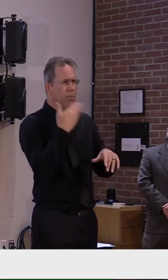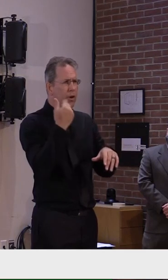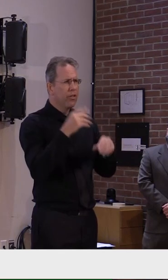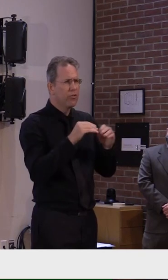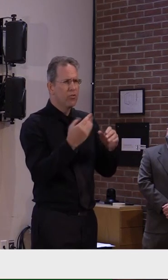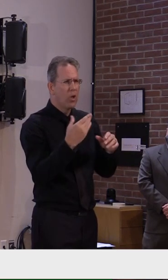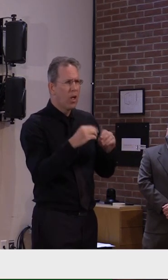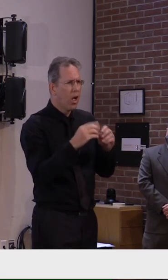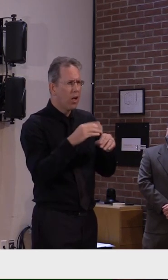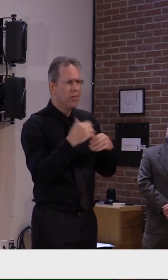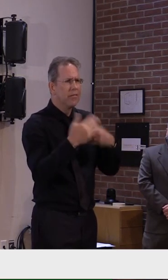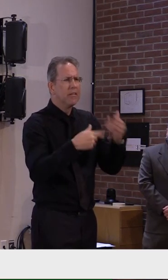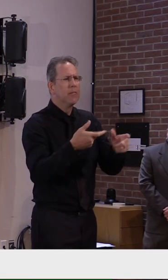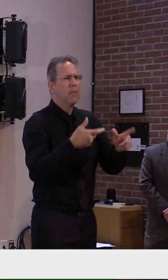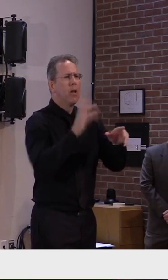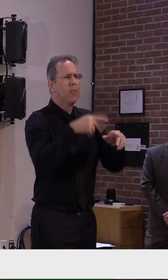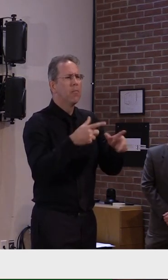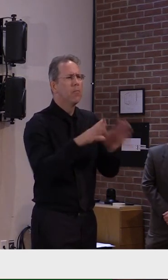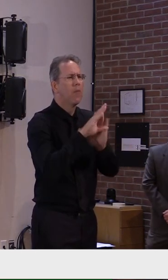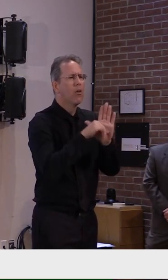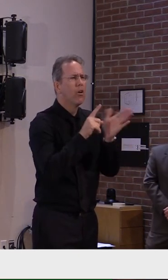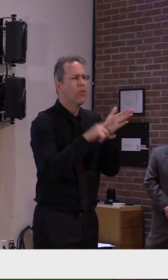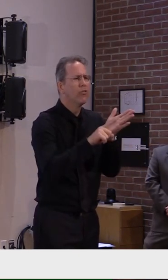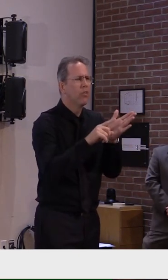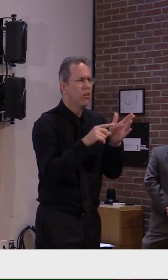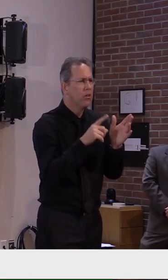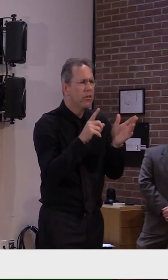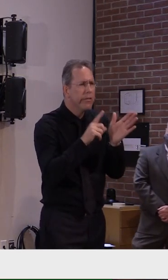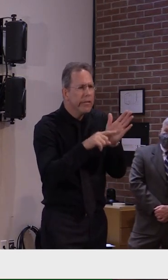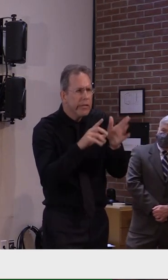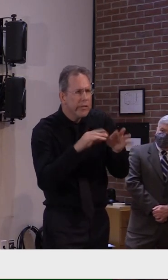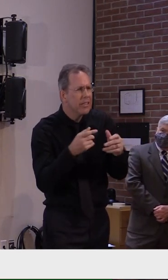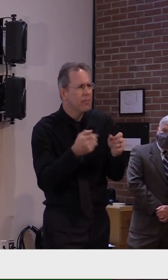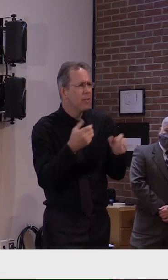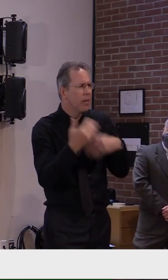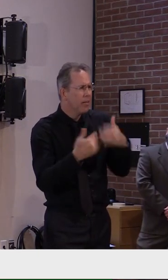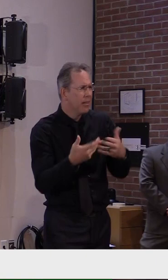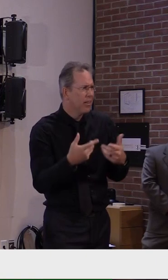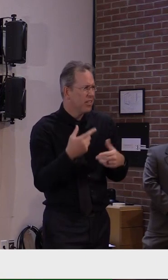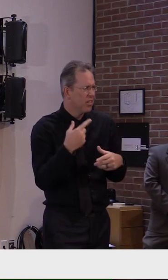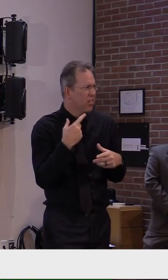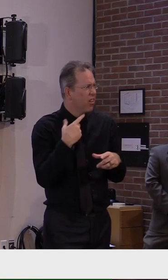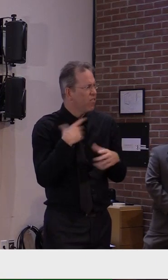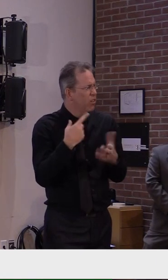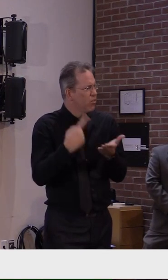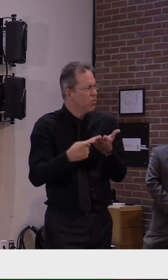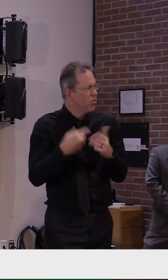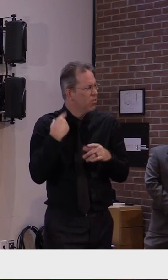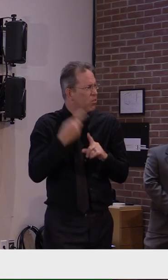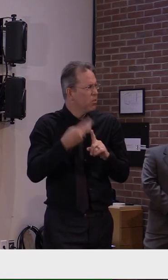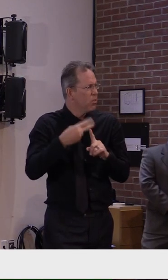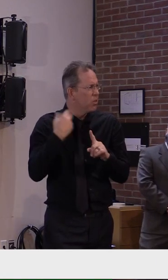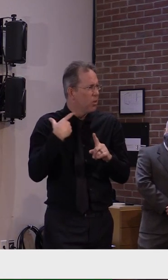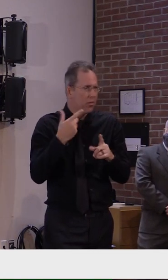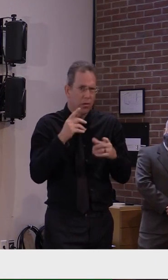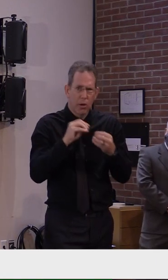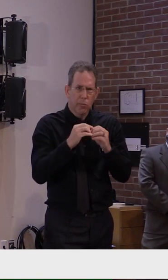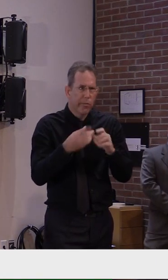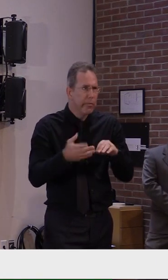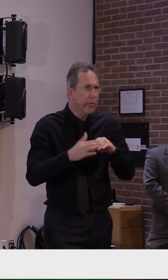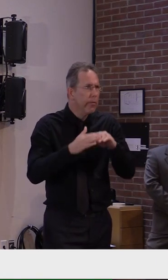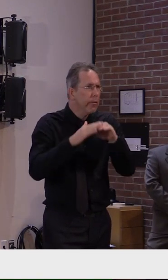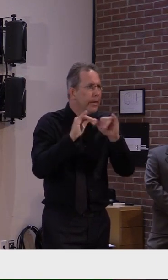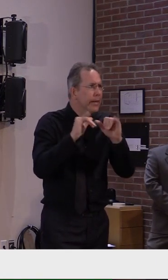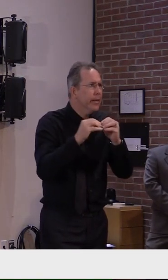over the last couple of months anticipating, uh, that if we had a rise in cases, we wanted to make sure because there's a ripple effect of rising cases and it